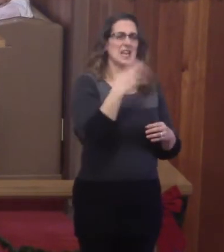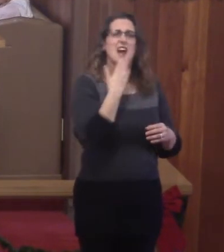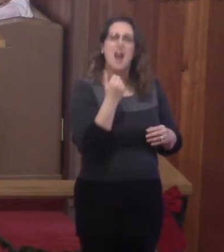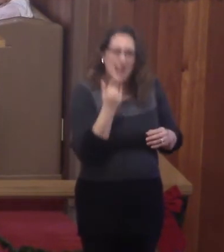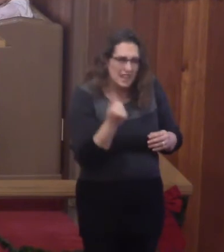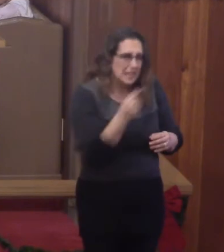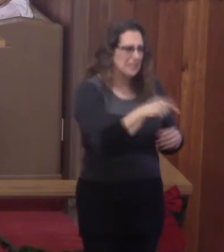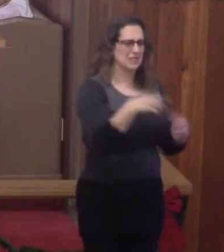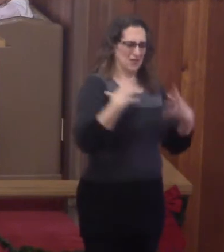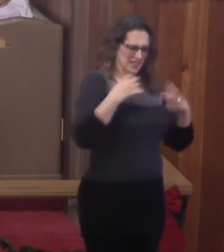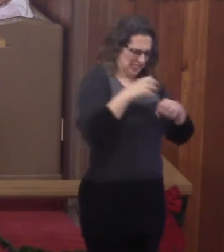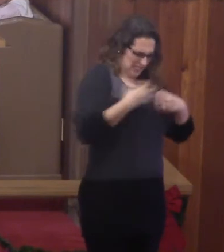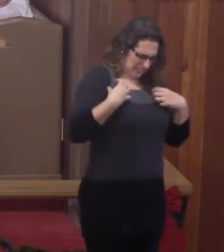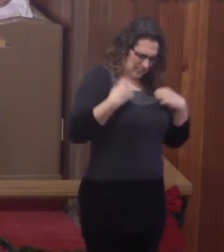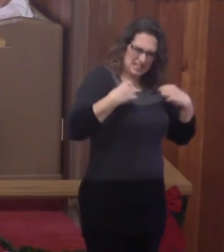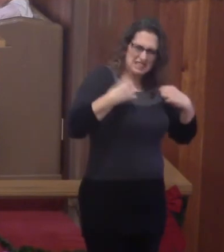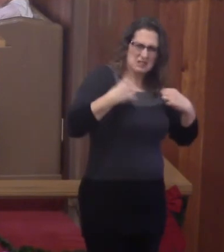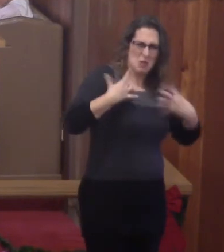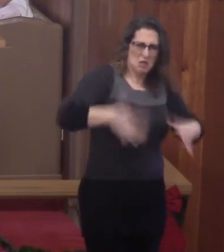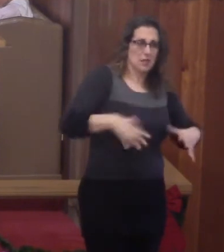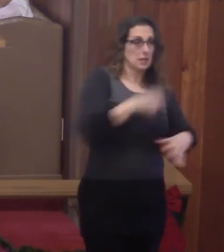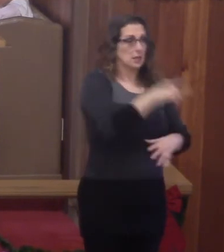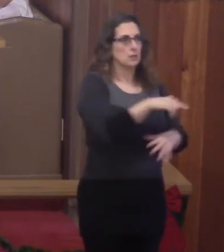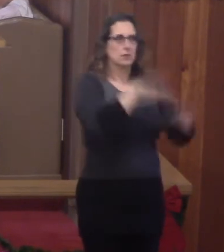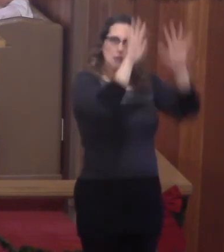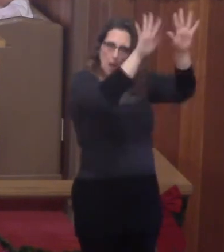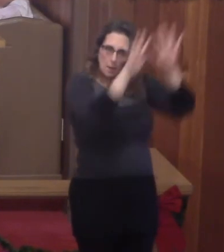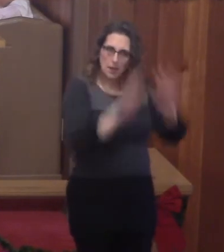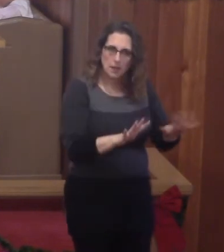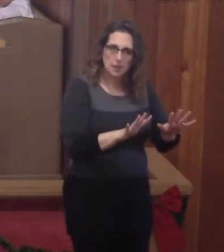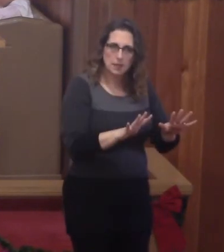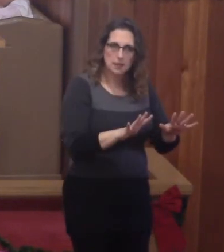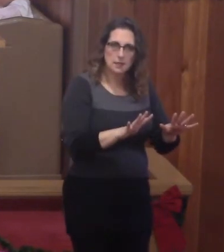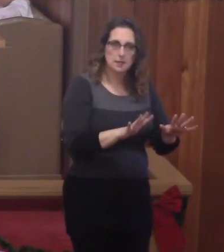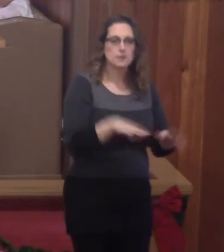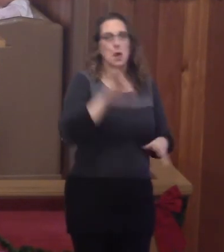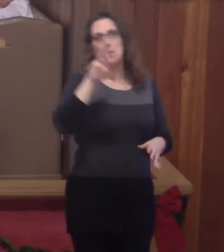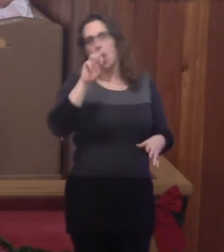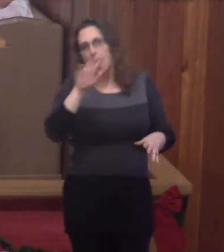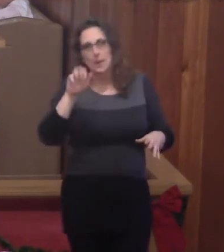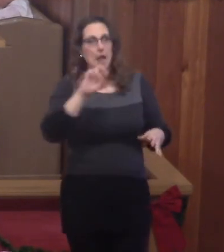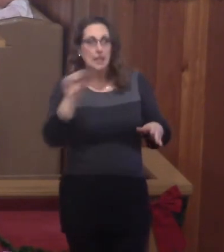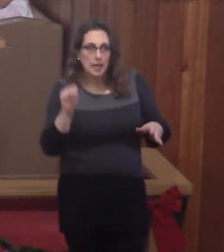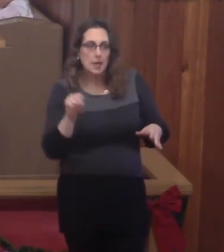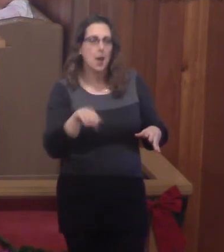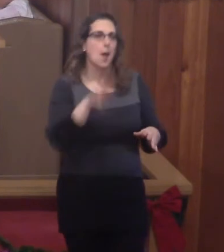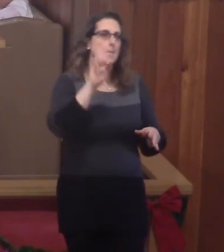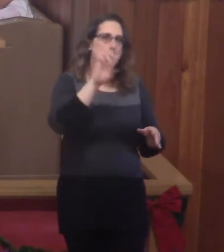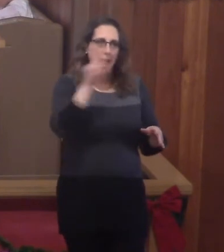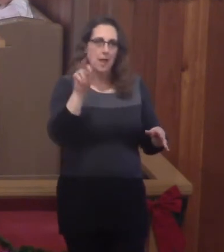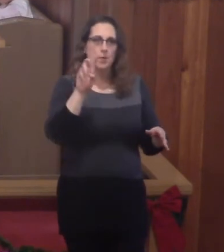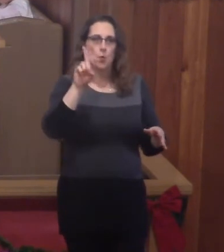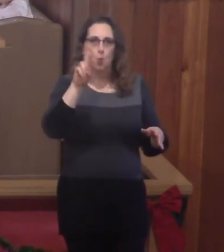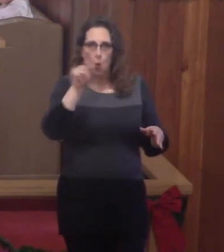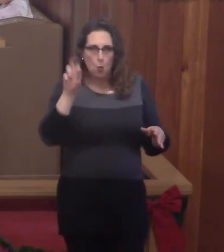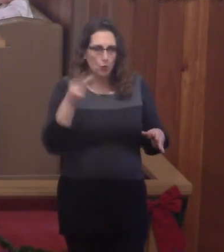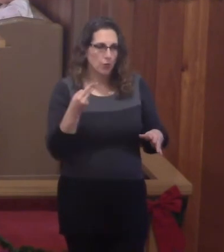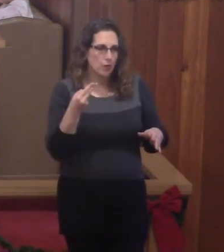He was the Michael Jordan, the Muhammad Ali, the Babe Ruth, the Pele, the Andre, the